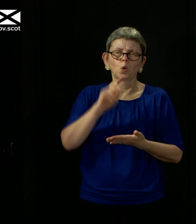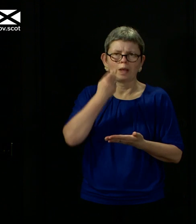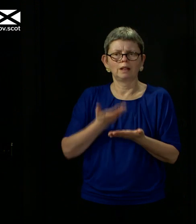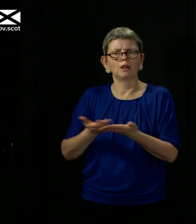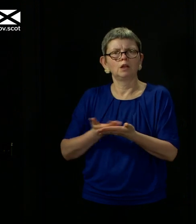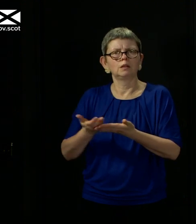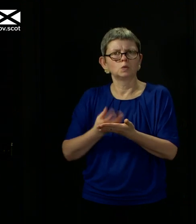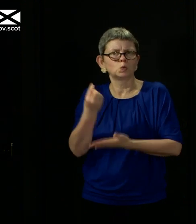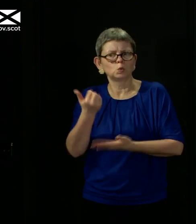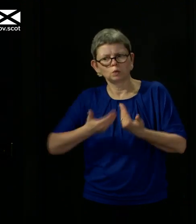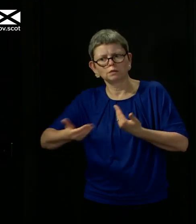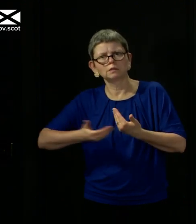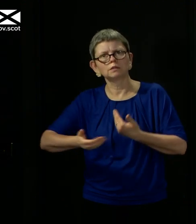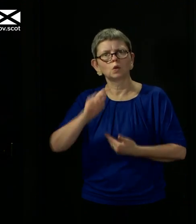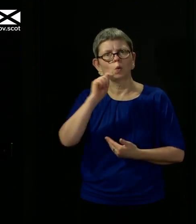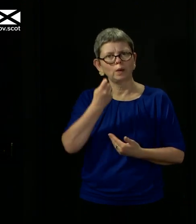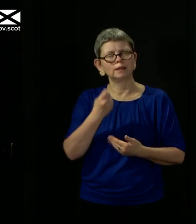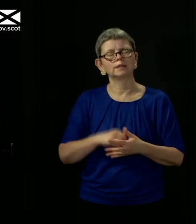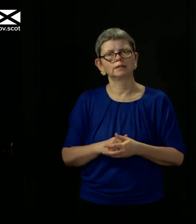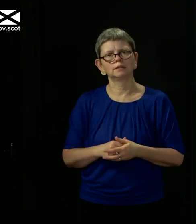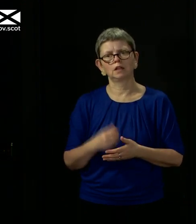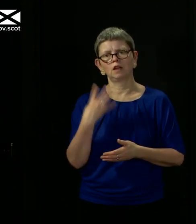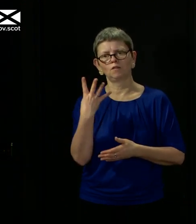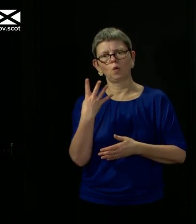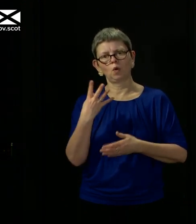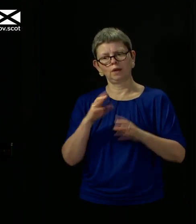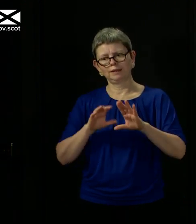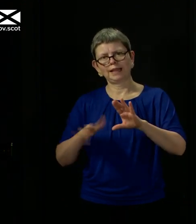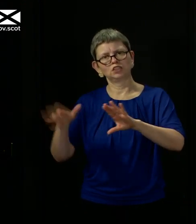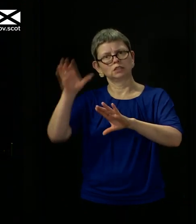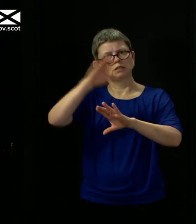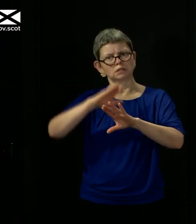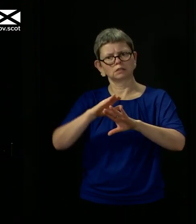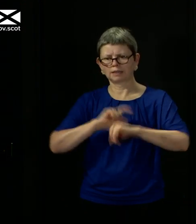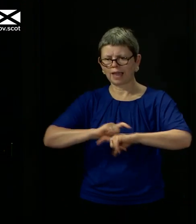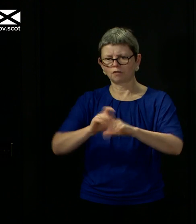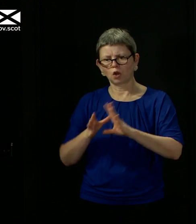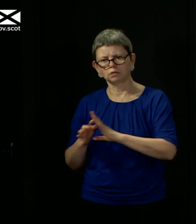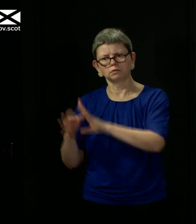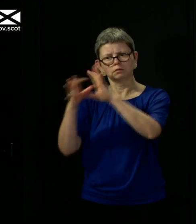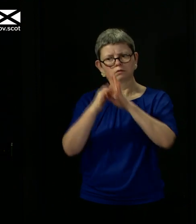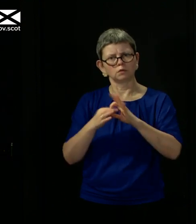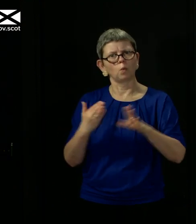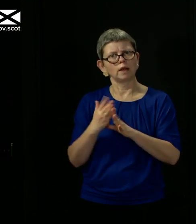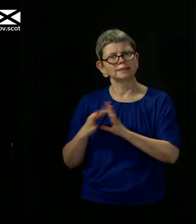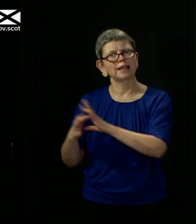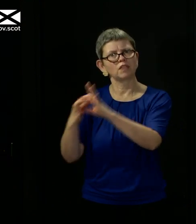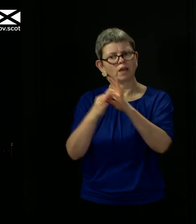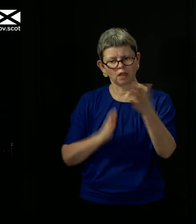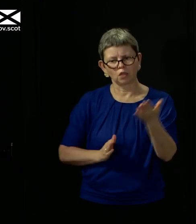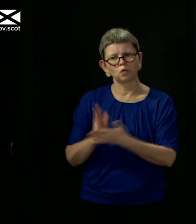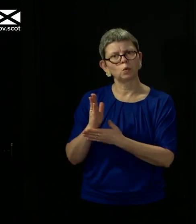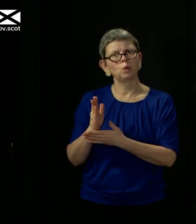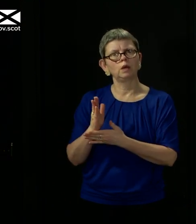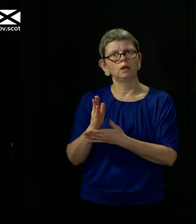the days ahead. The four nations continue to cooperate and collaborate through, in the